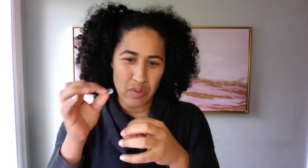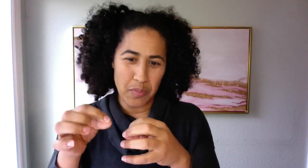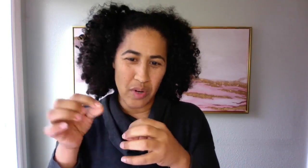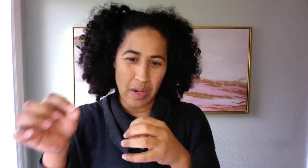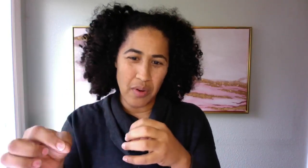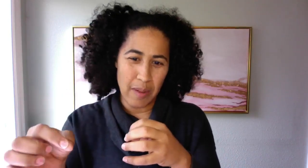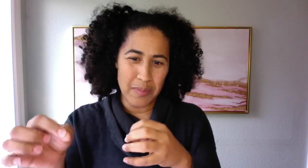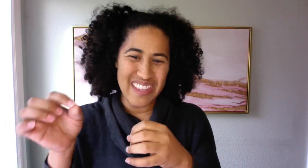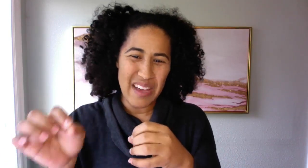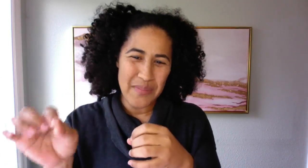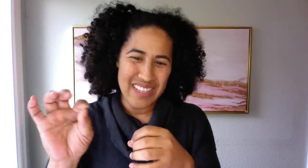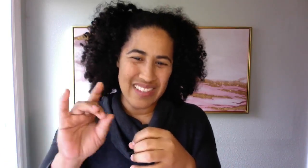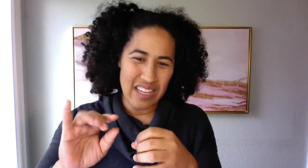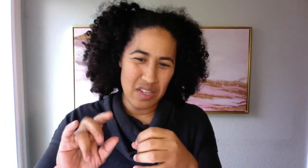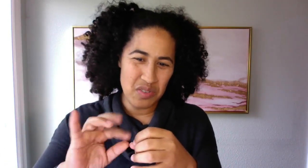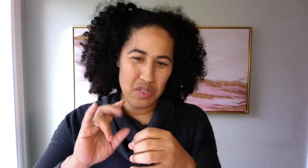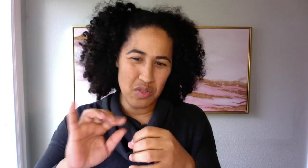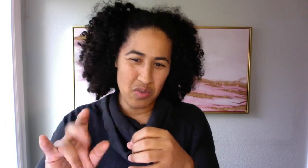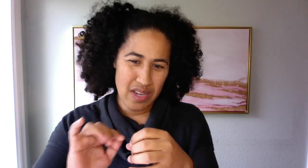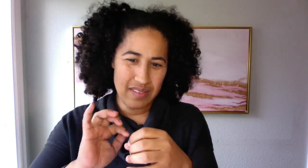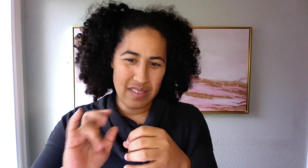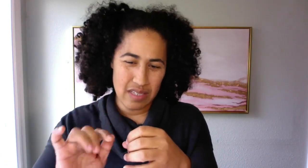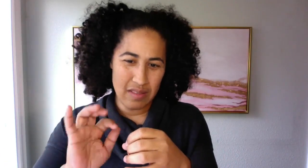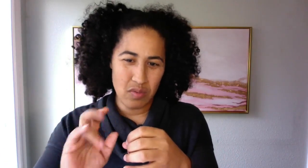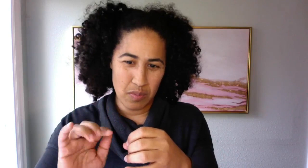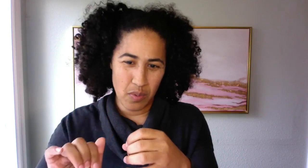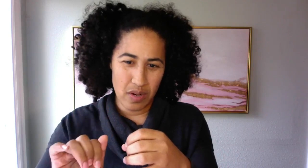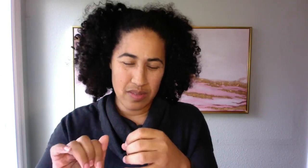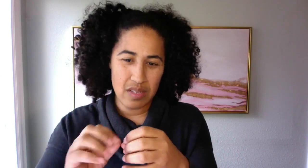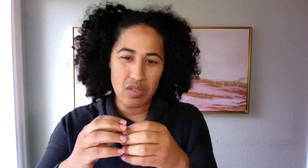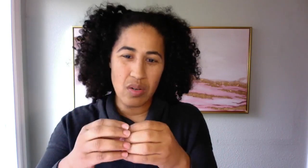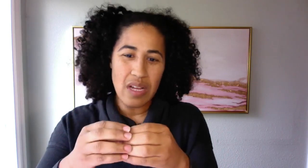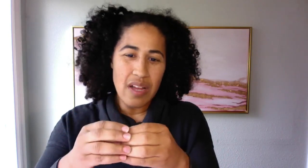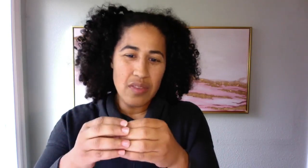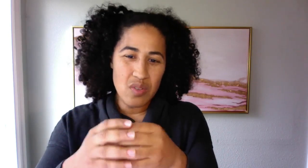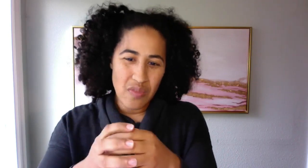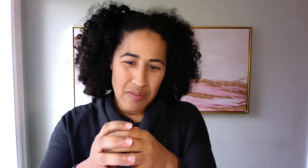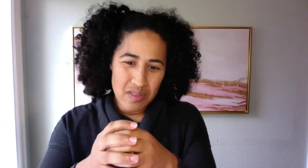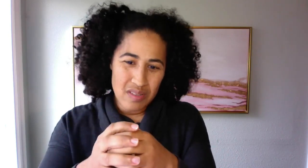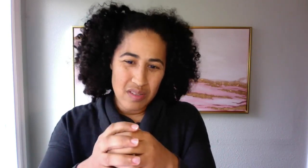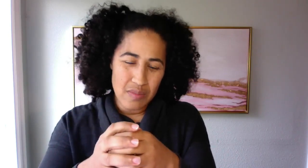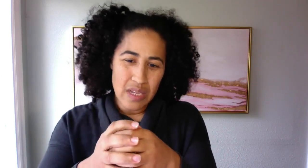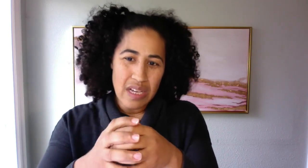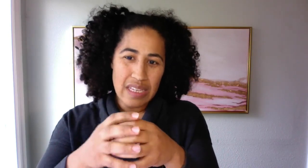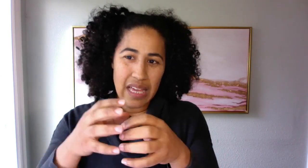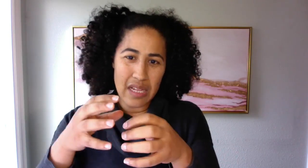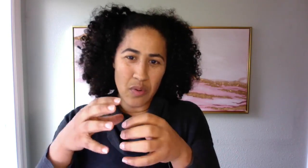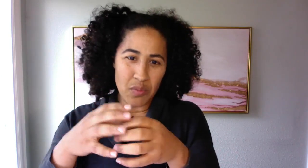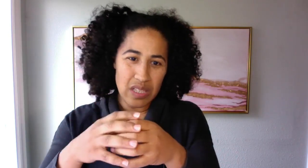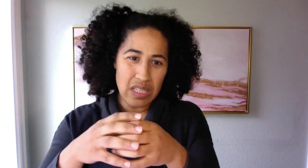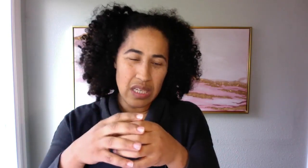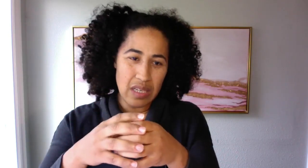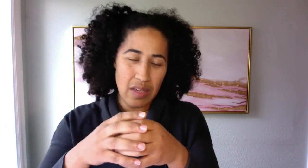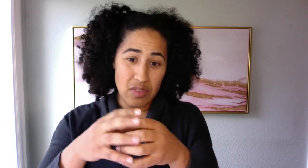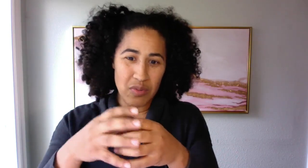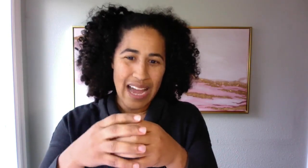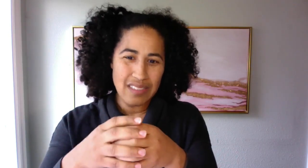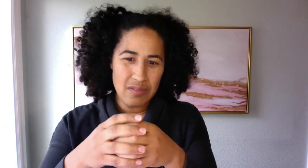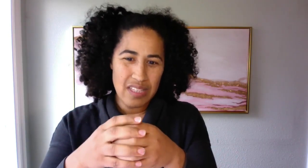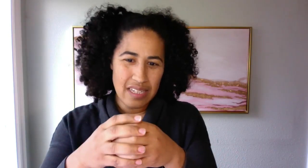reporting on problems. That means that there's distress in the reports. And so the survival system can really is reactive to that